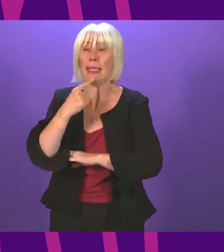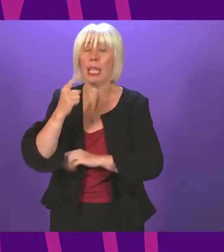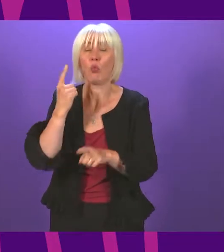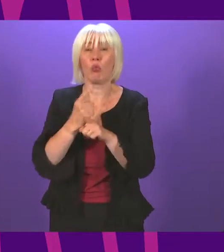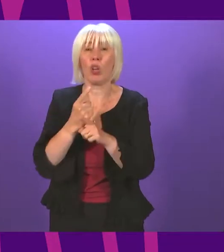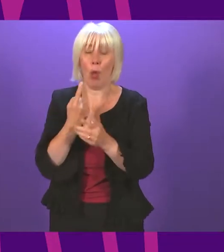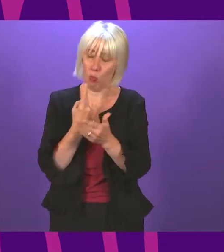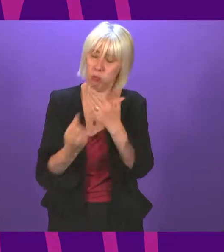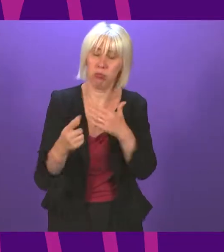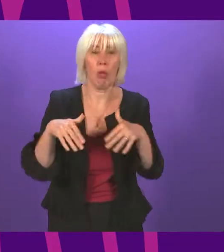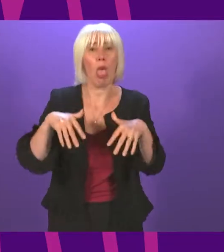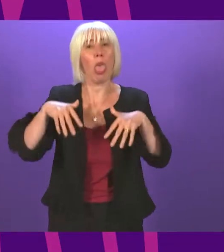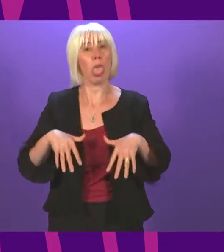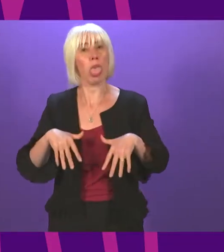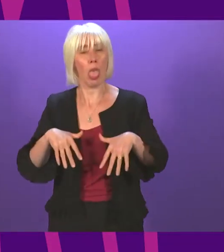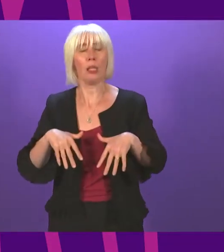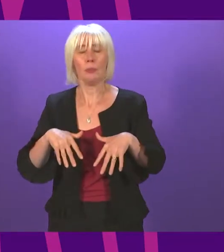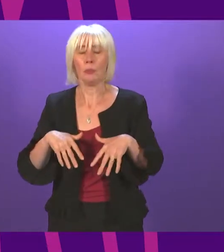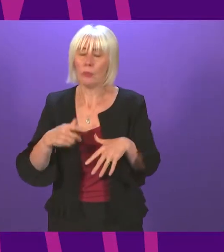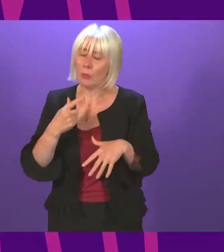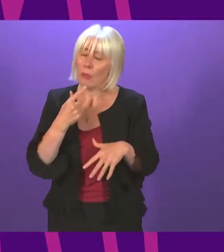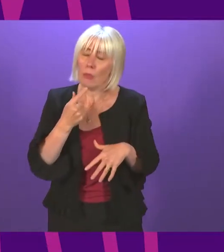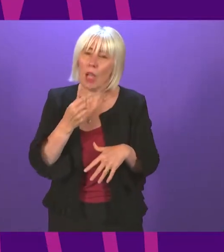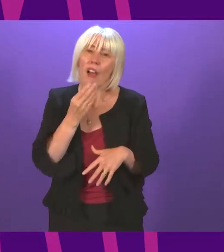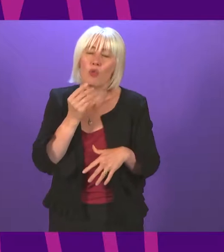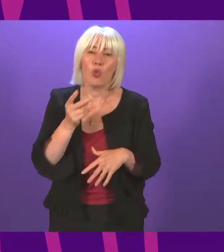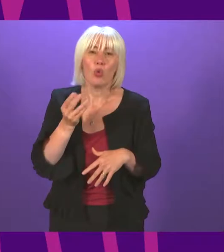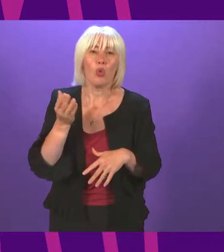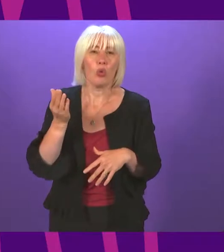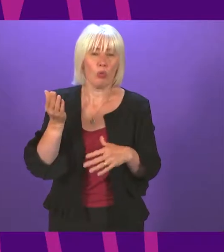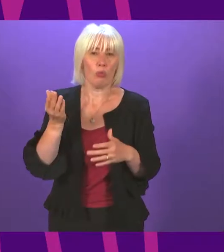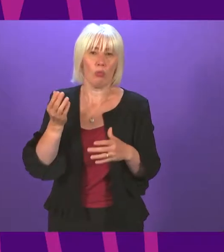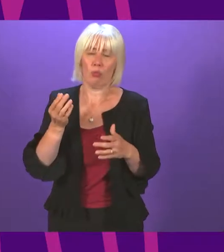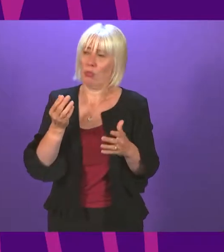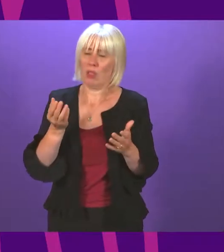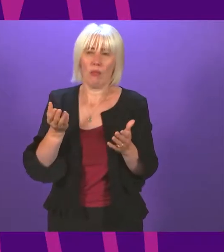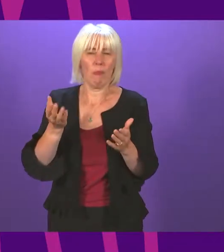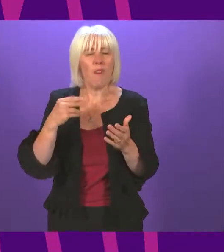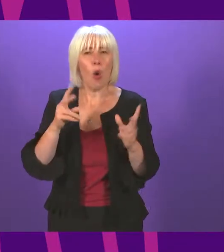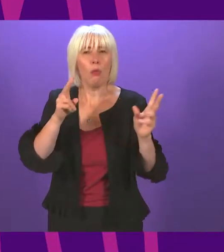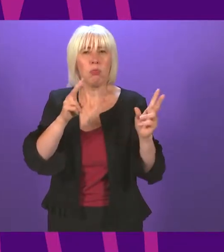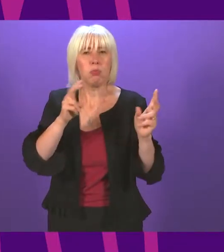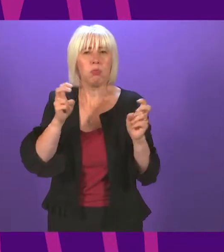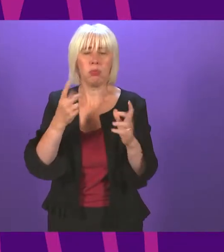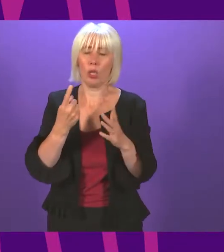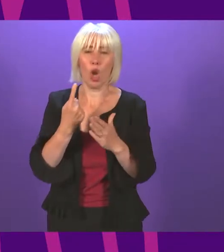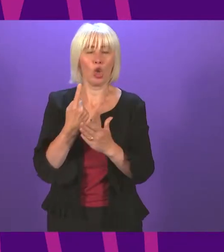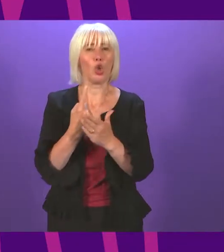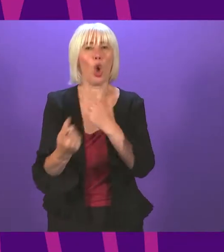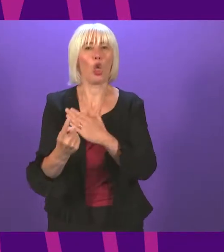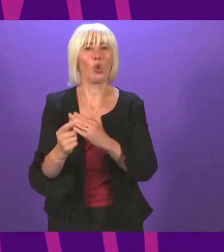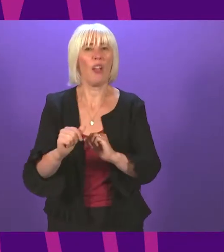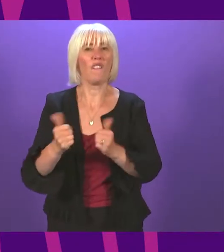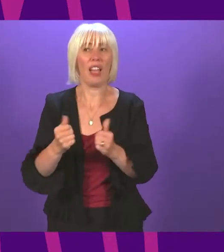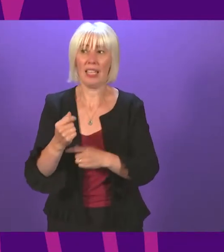and isolation. I have used the quote of Honoré de Balzac, the French novelist, several times that solitude is fine, but you need